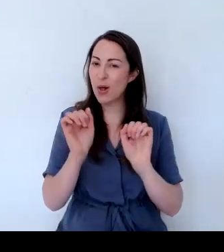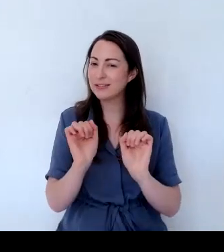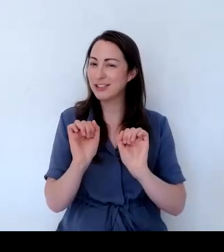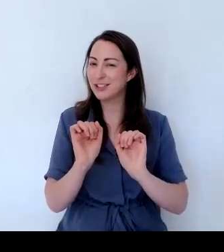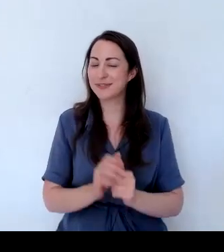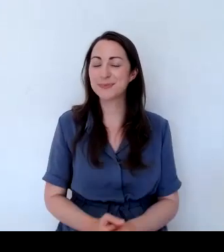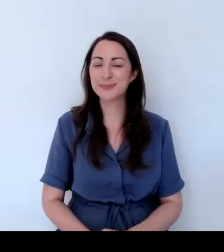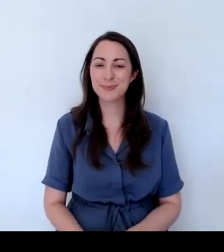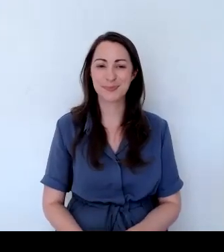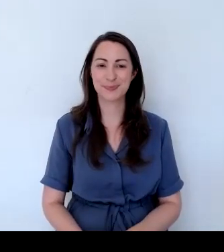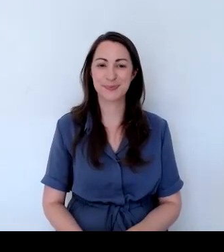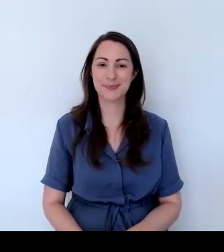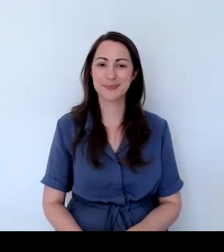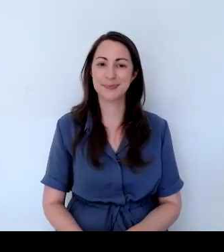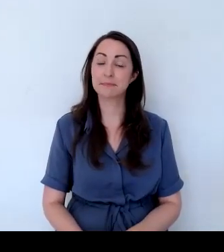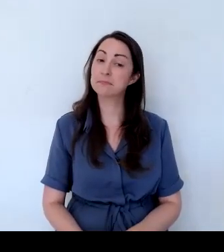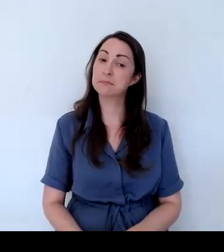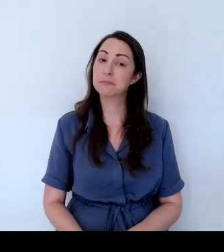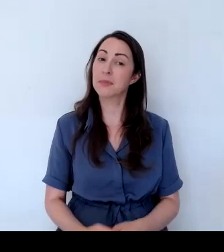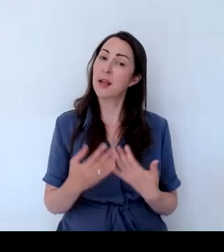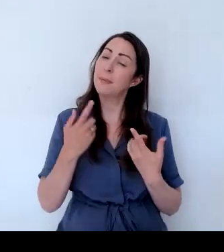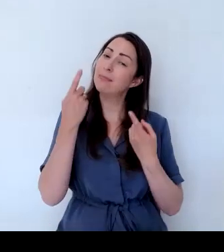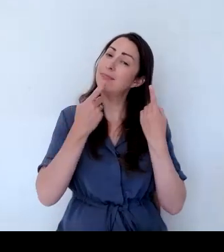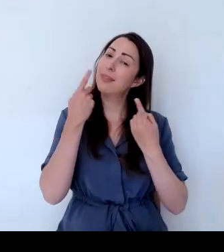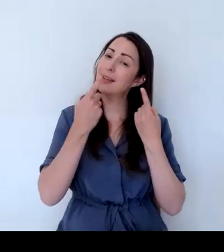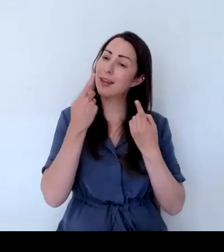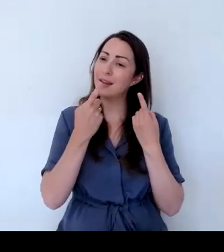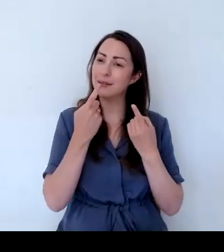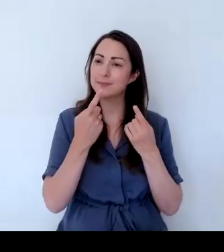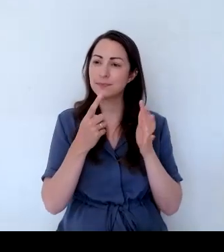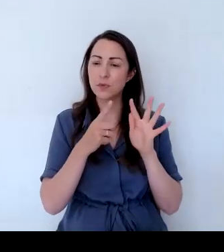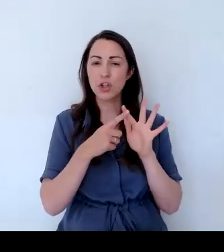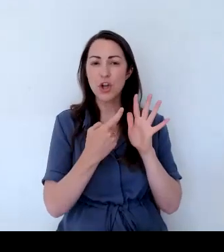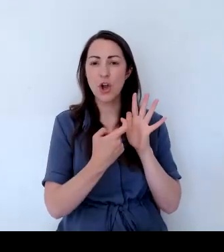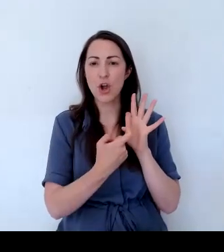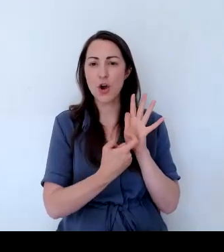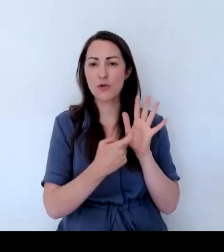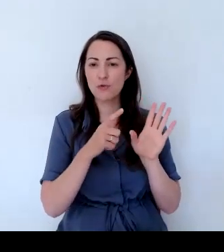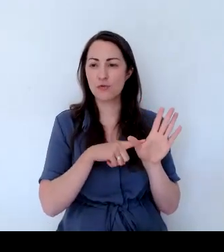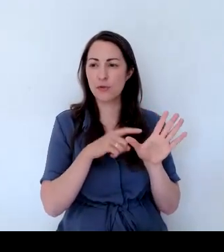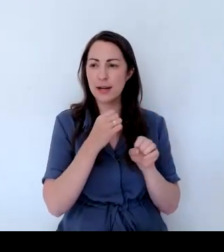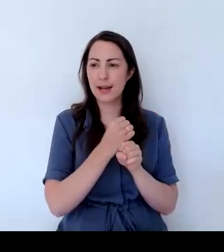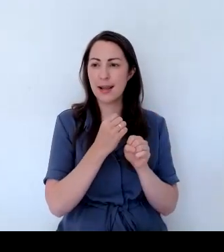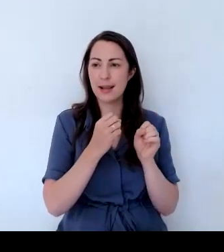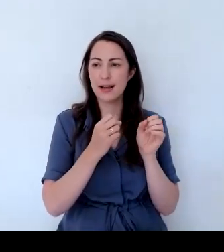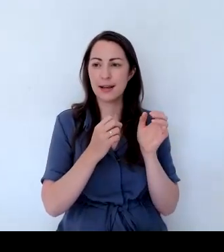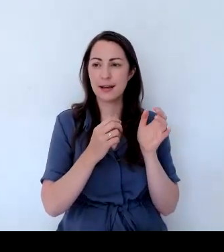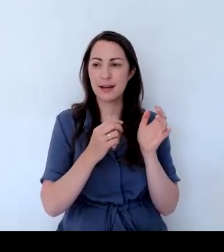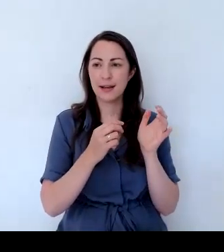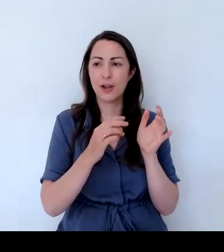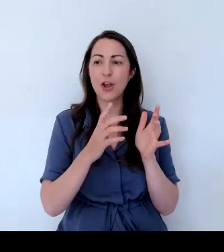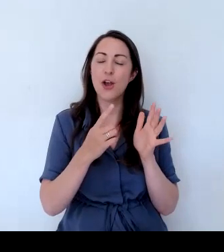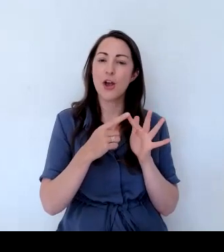And I'm even thinking that the arygnium jade frost would be fine in the top of there and would